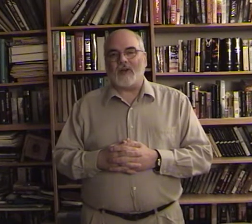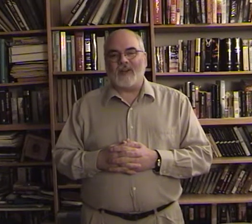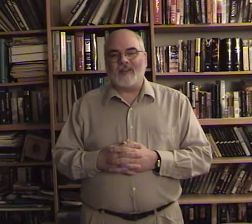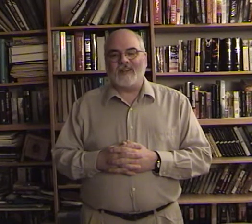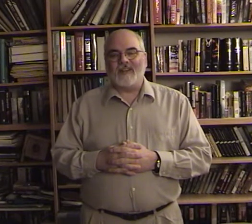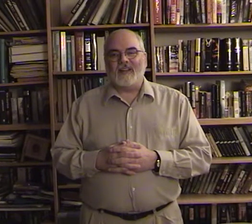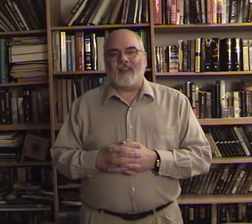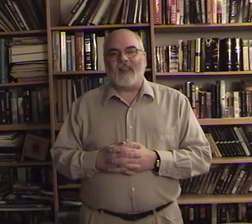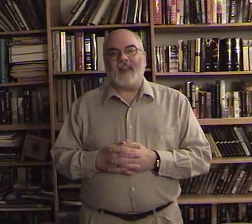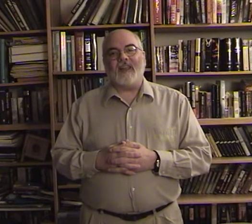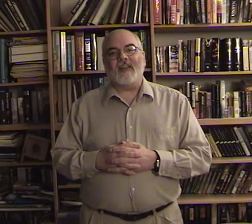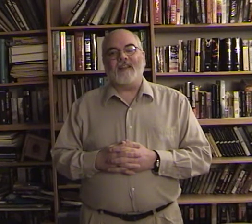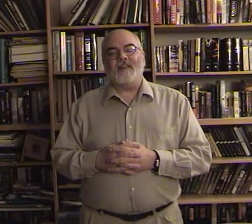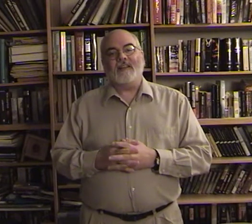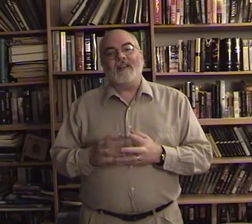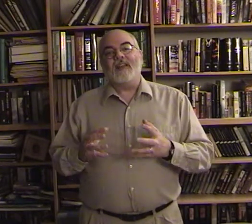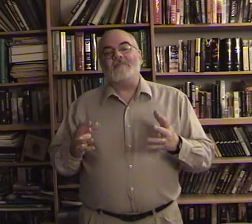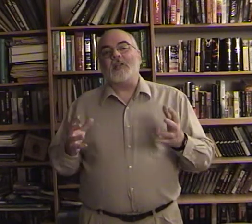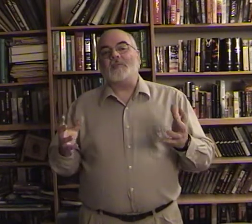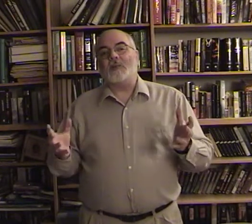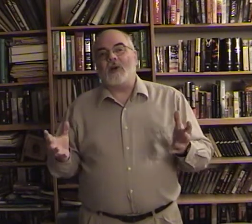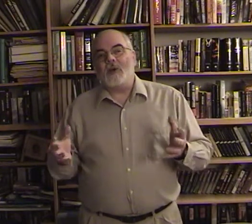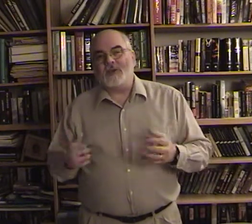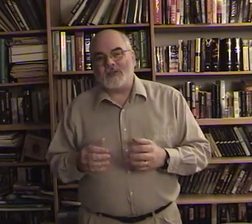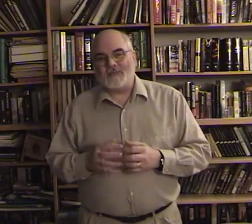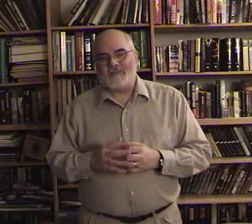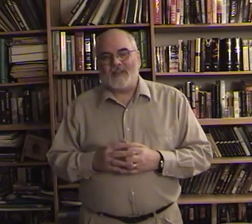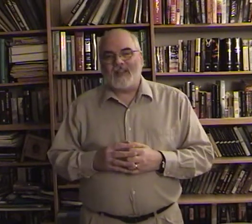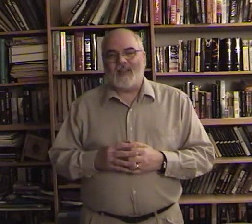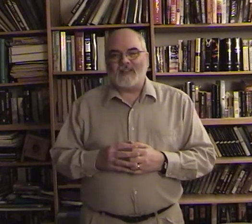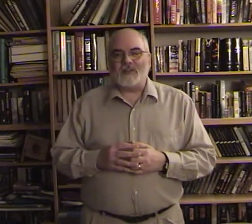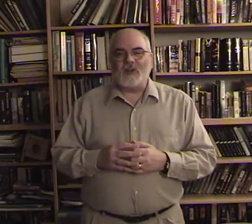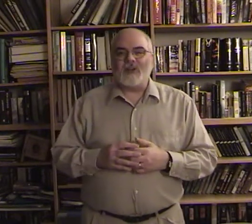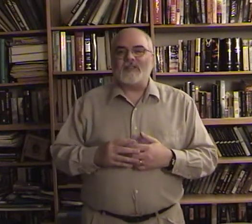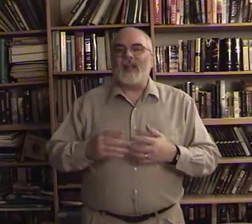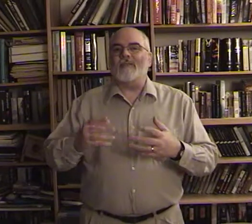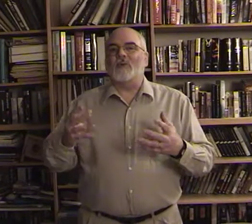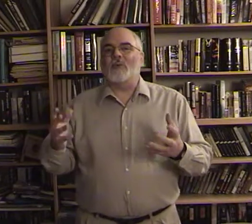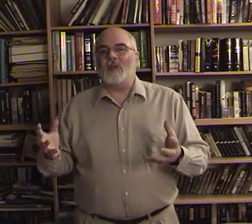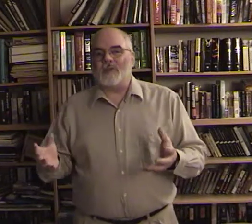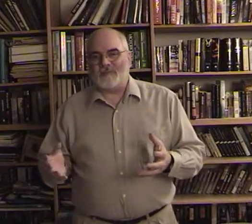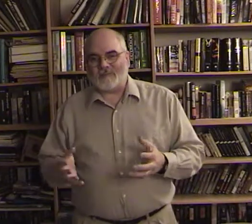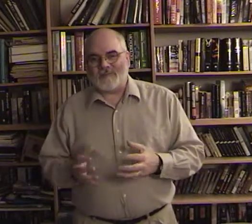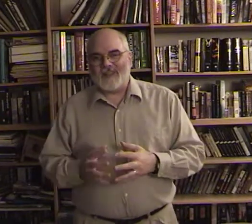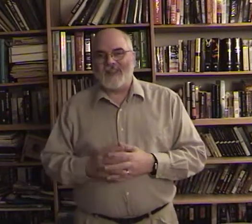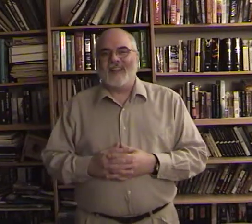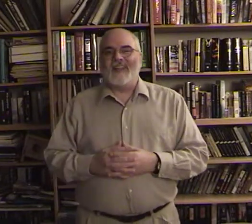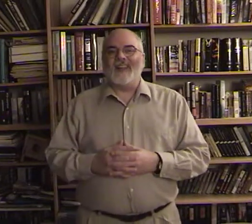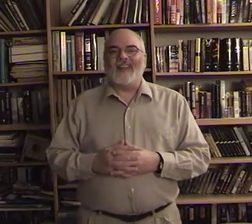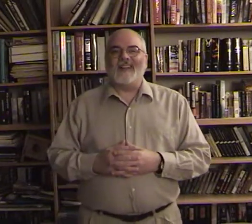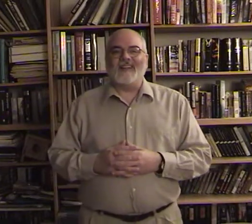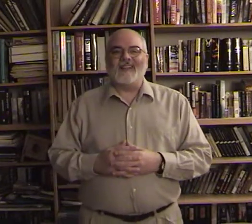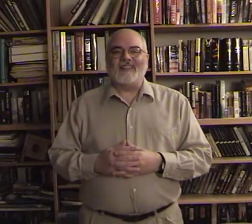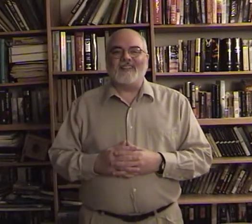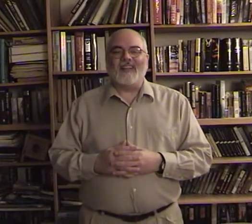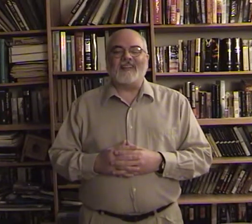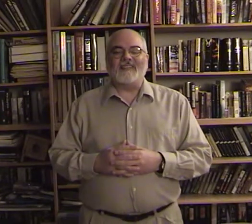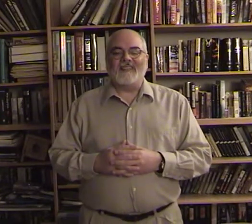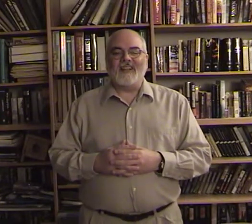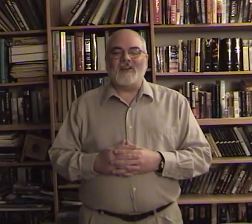and it's prose so it doesn't have a rhythm it it'll